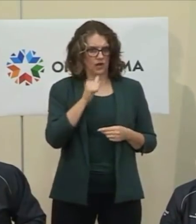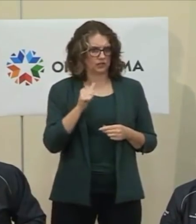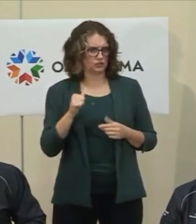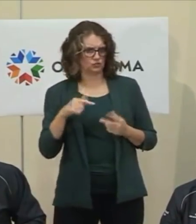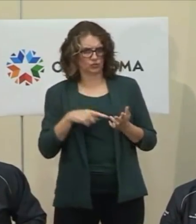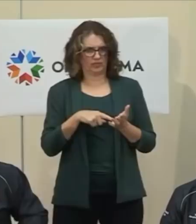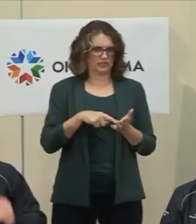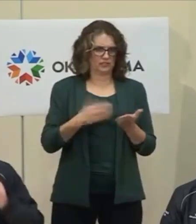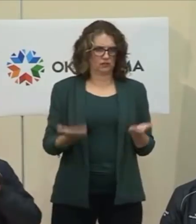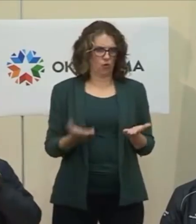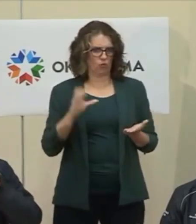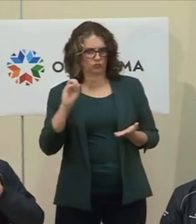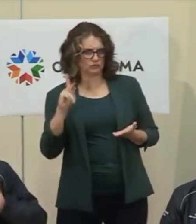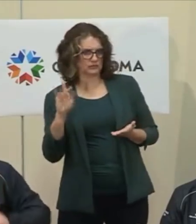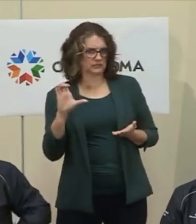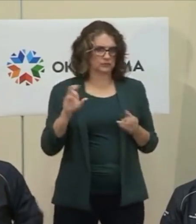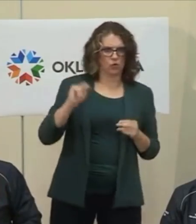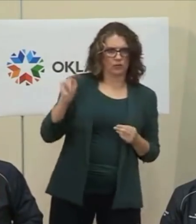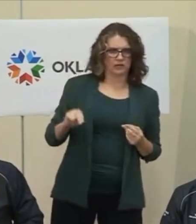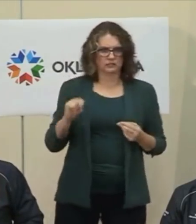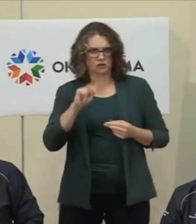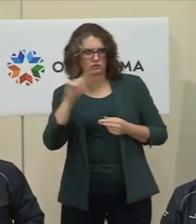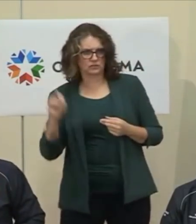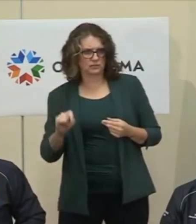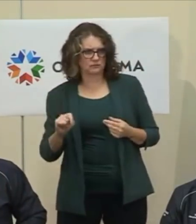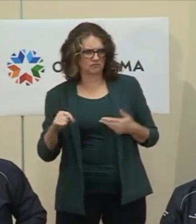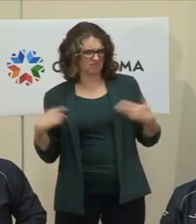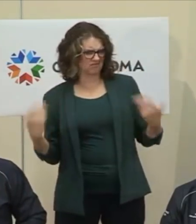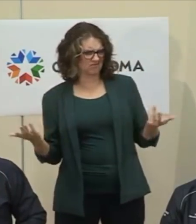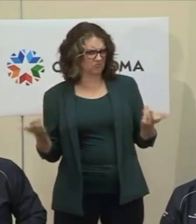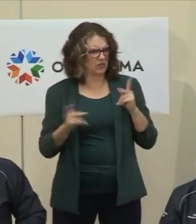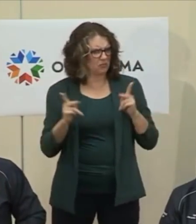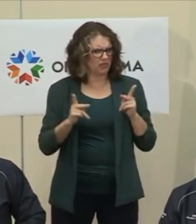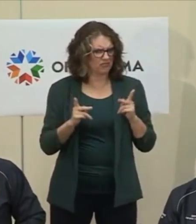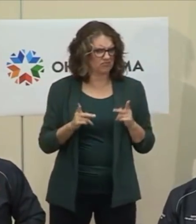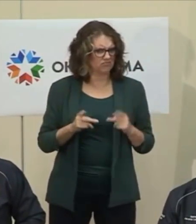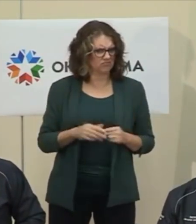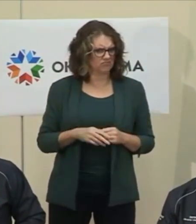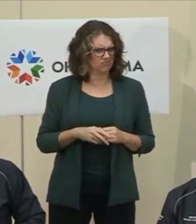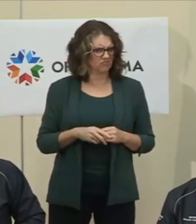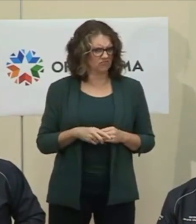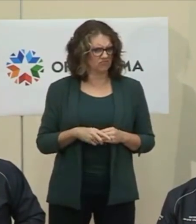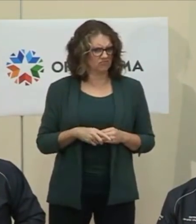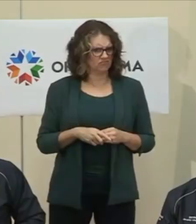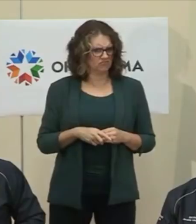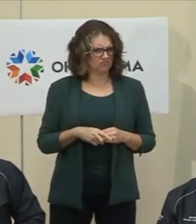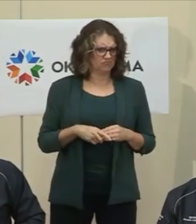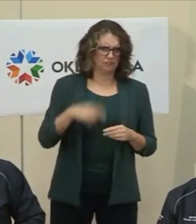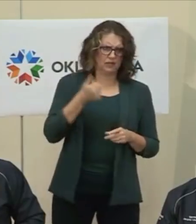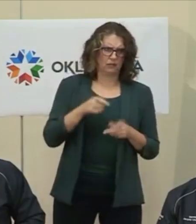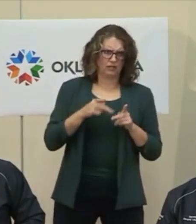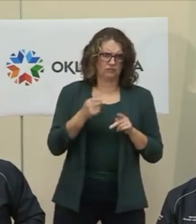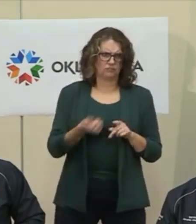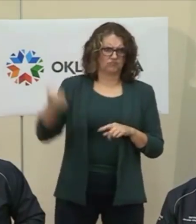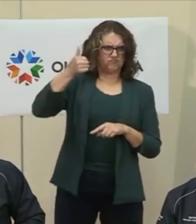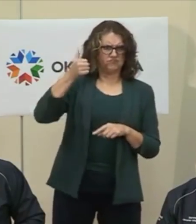in Norman, Tulsa. The executives there have said we need to close down these certain facilities.